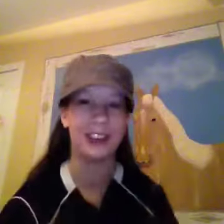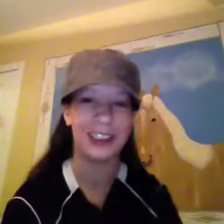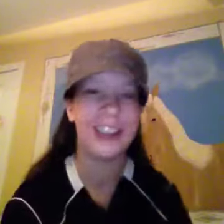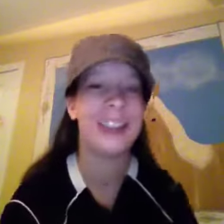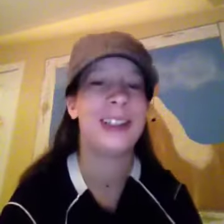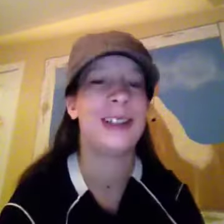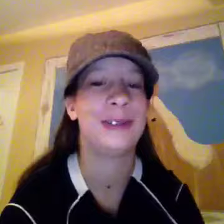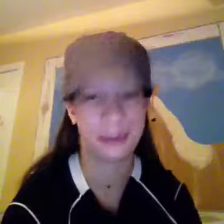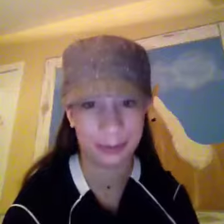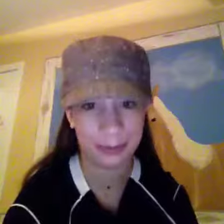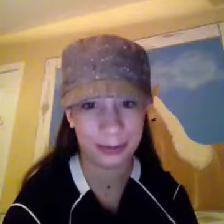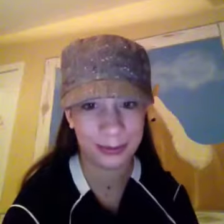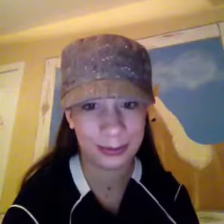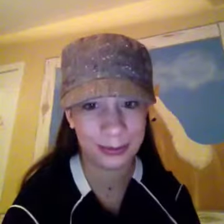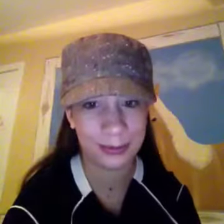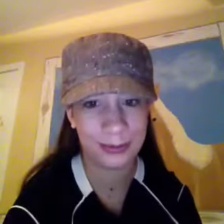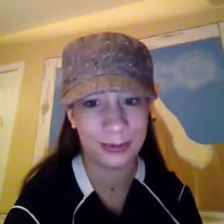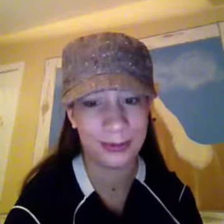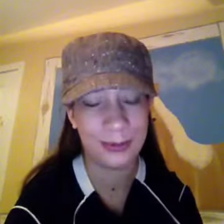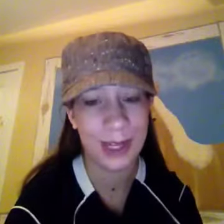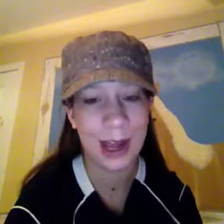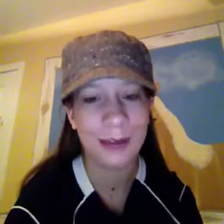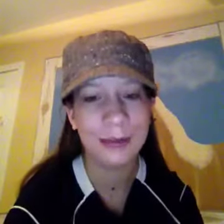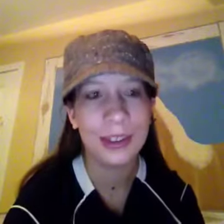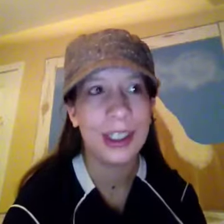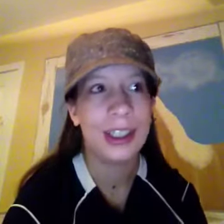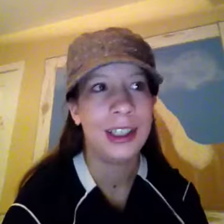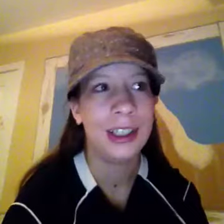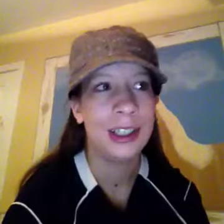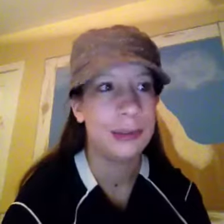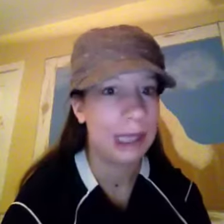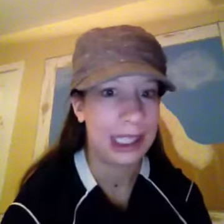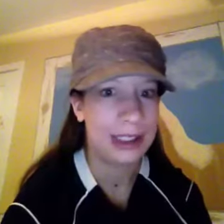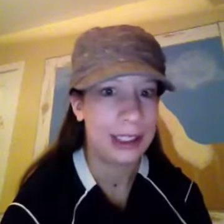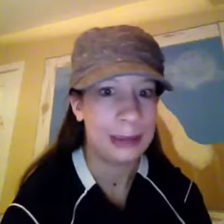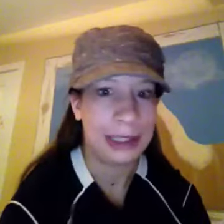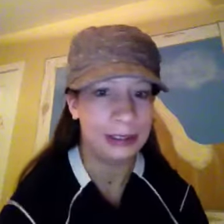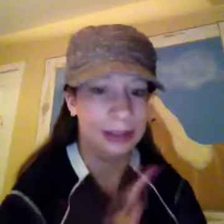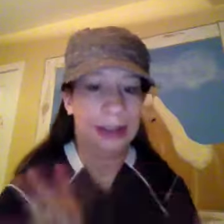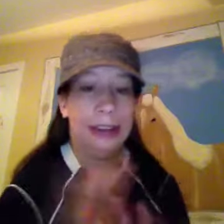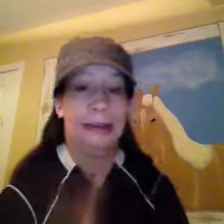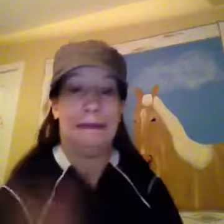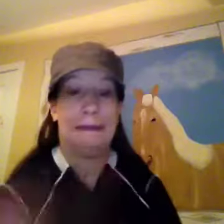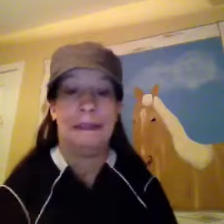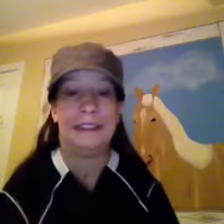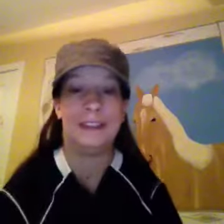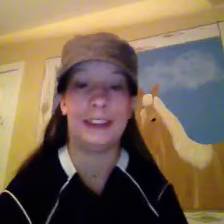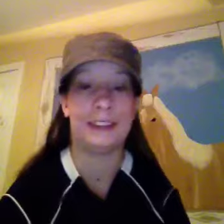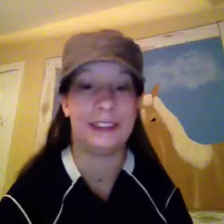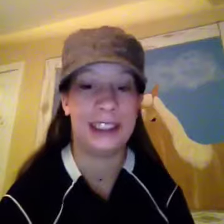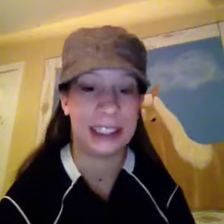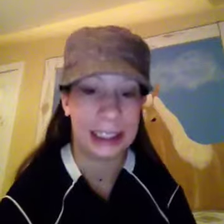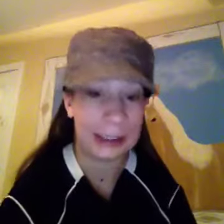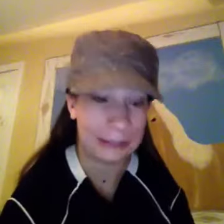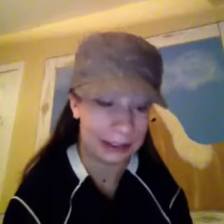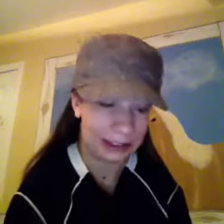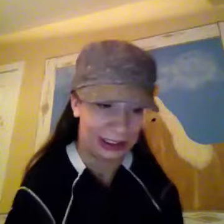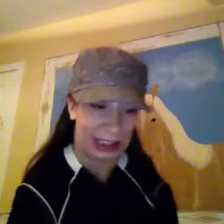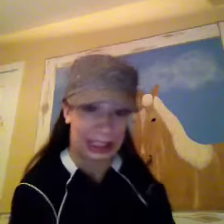um Yeah Bad hair day bad Just scary sad